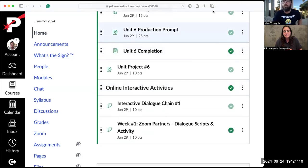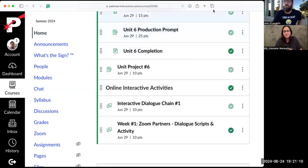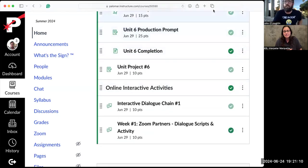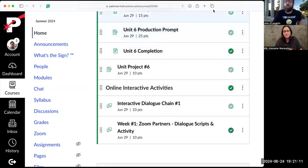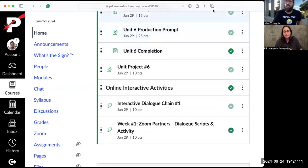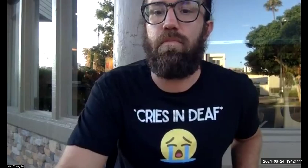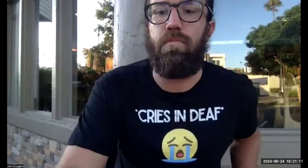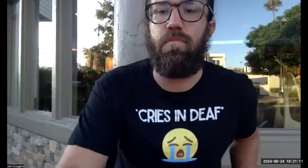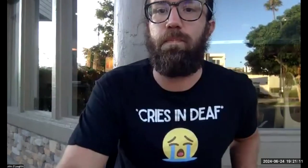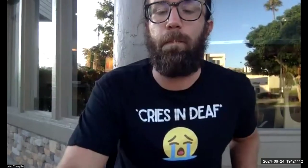Okay.